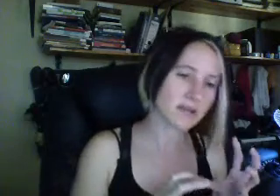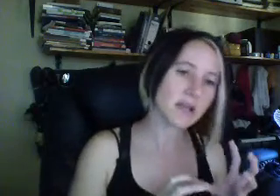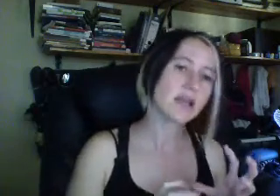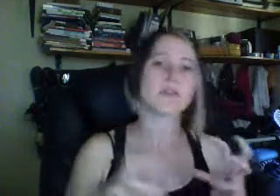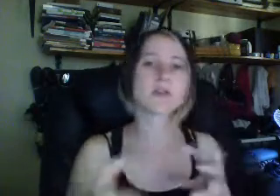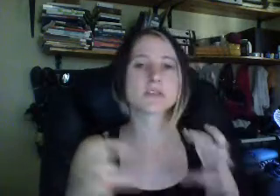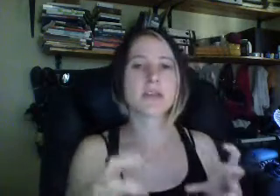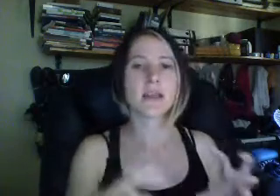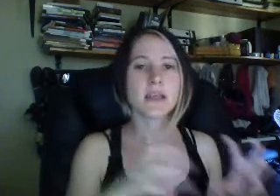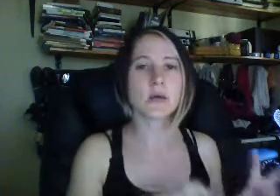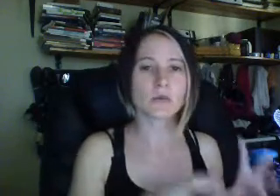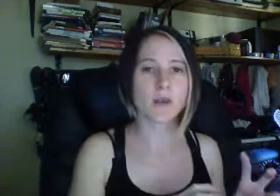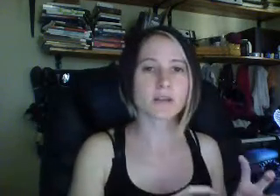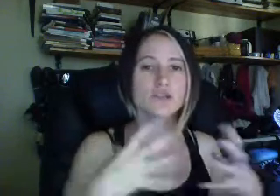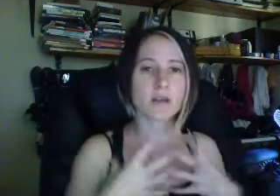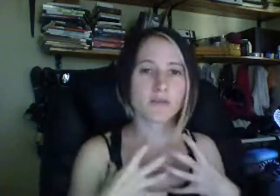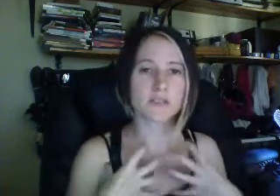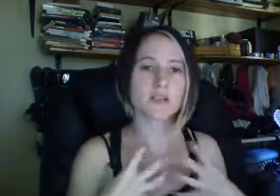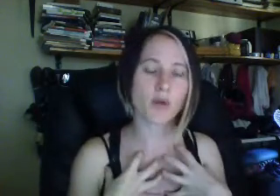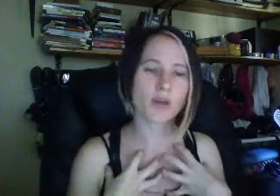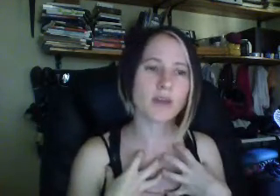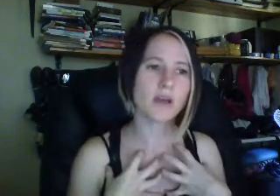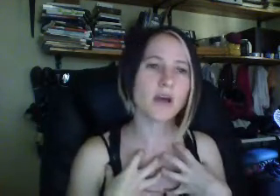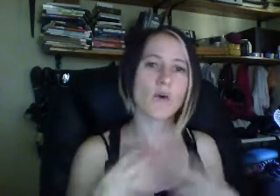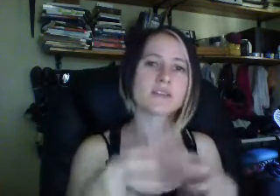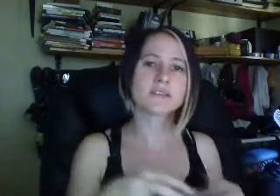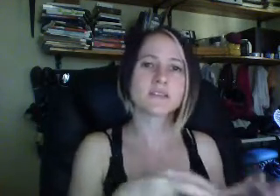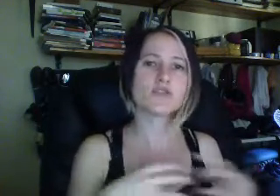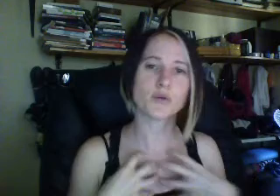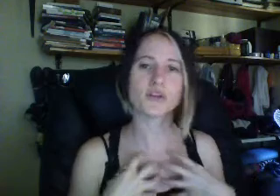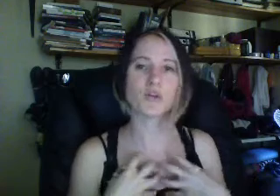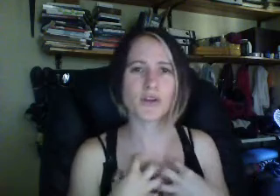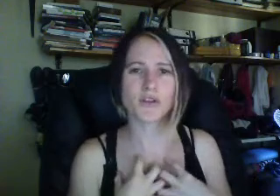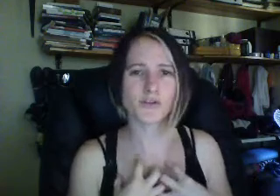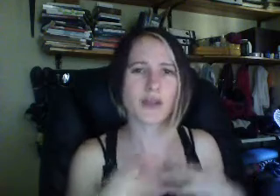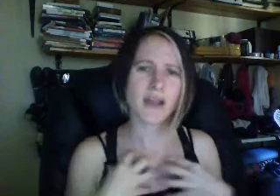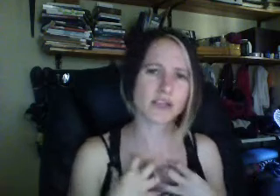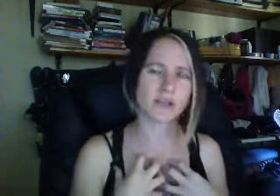if they were standing equal in one to their physical body, what it is that you're putting your body through, actually.